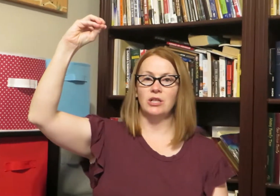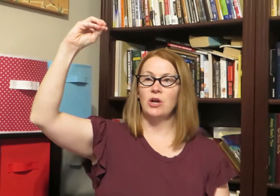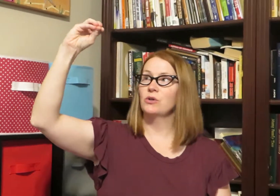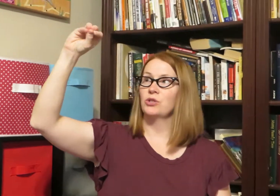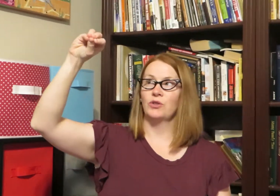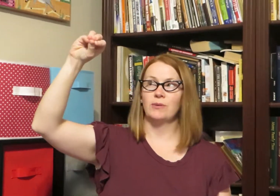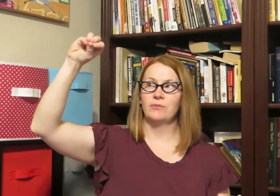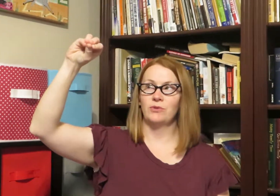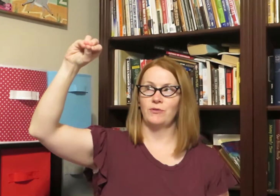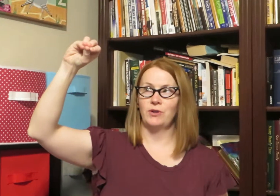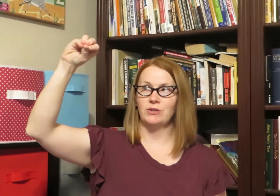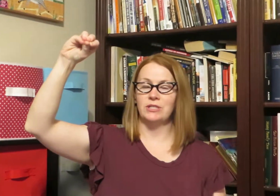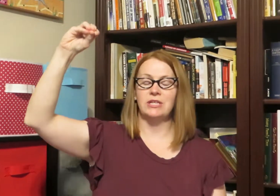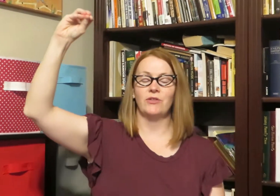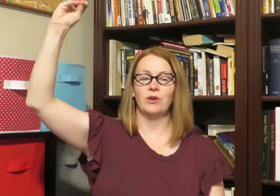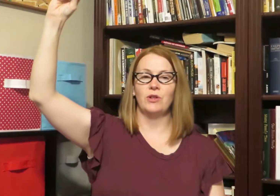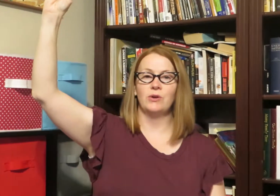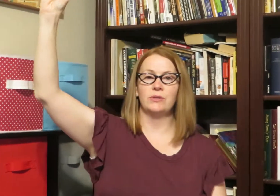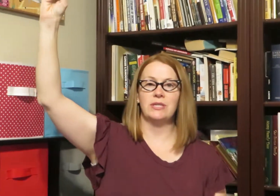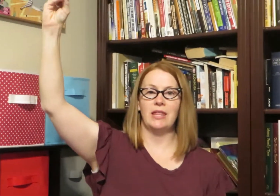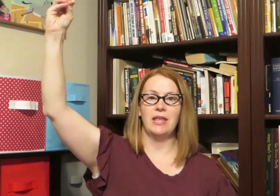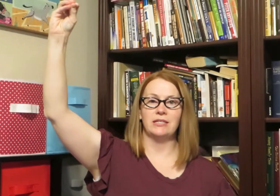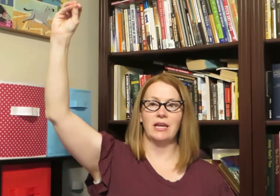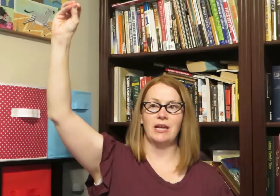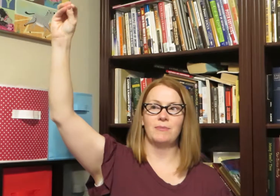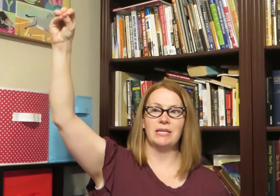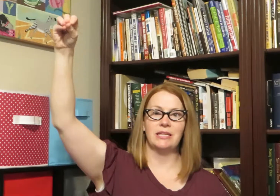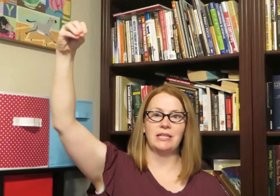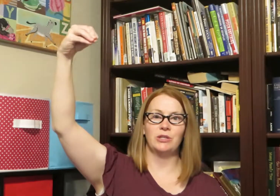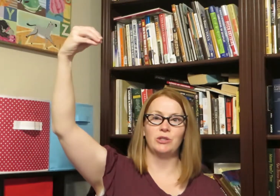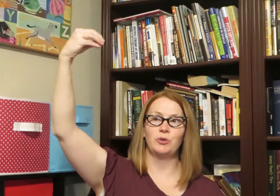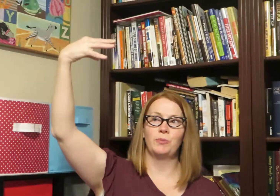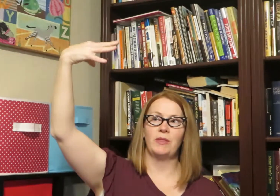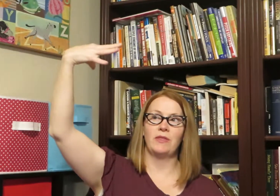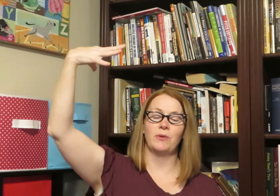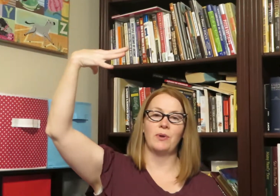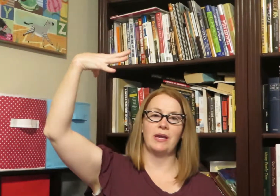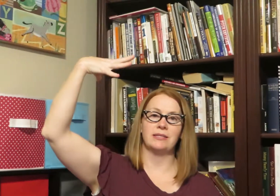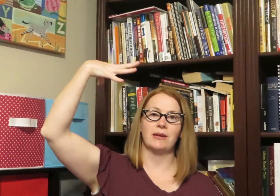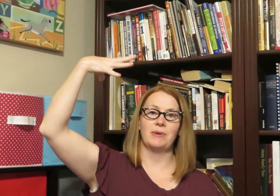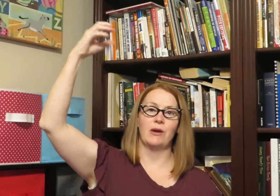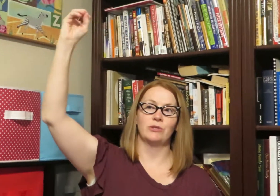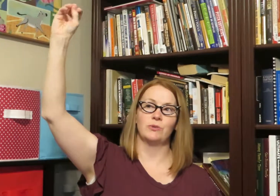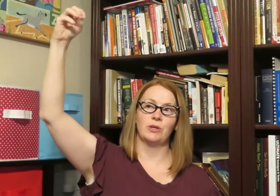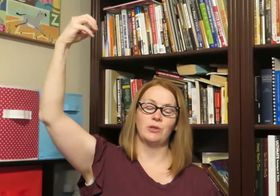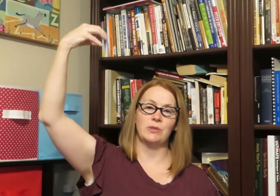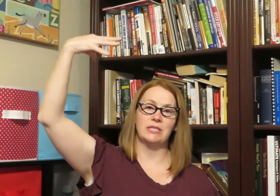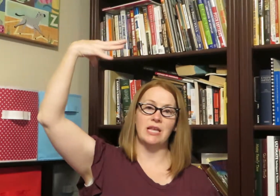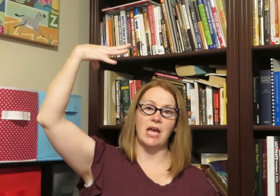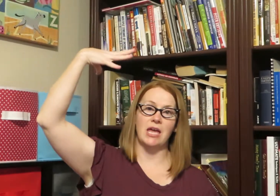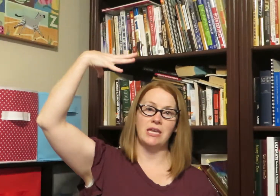closed your thumb your fingers are together closed and as it kind of makes a little loop and then the rays come down so we're to do Sun